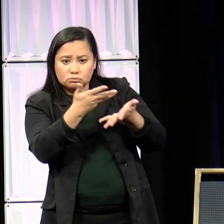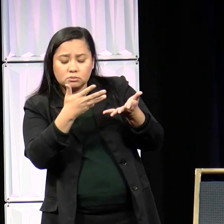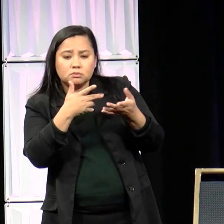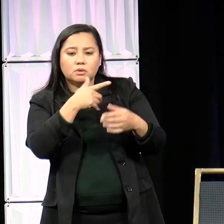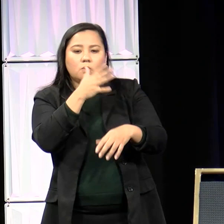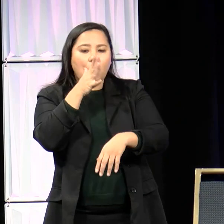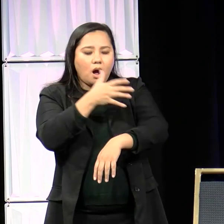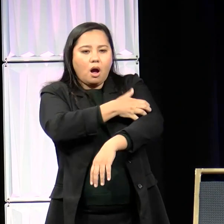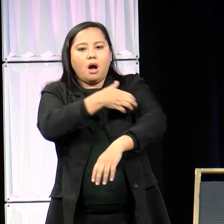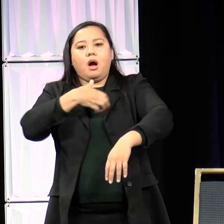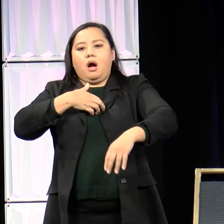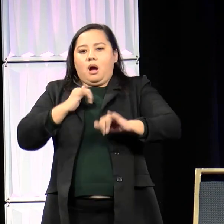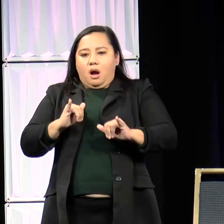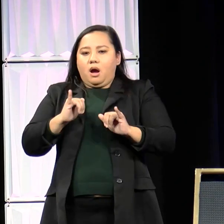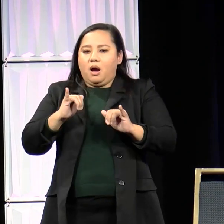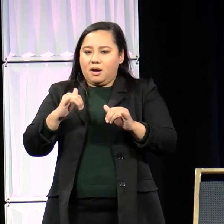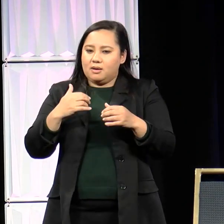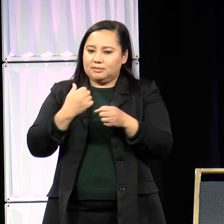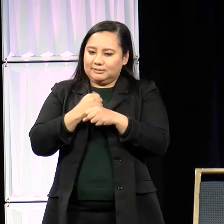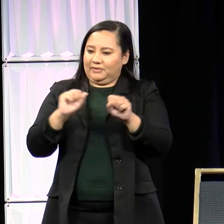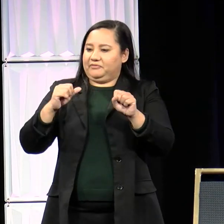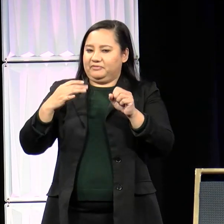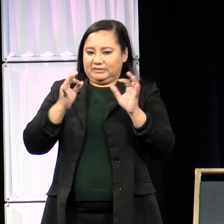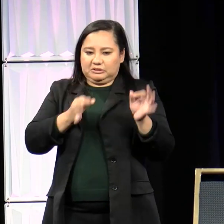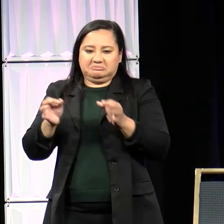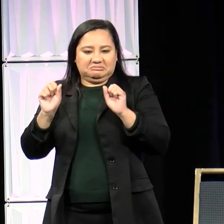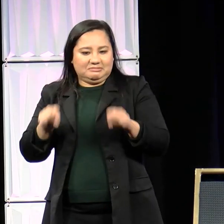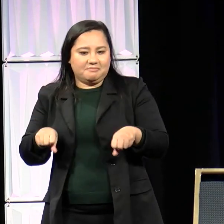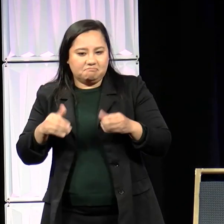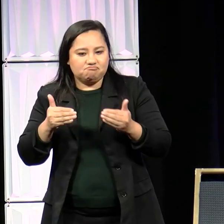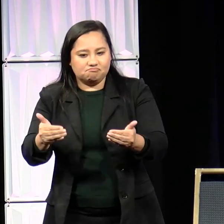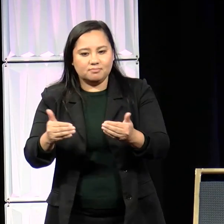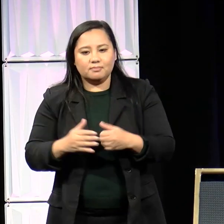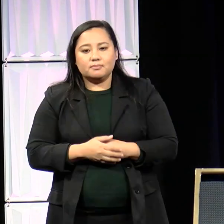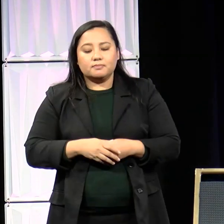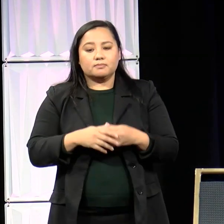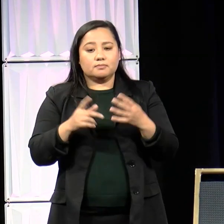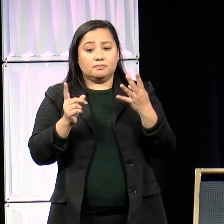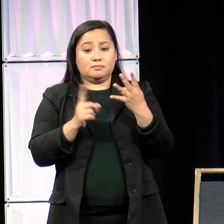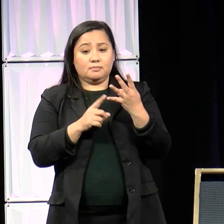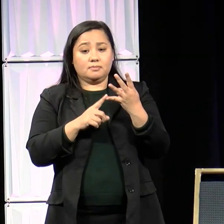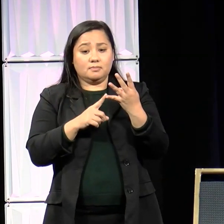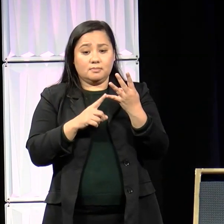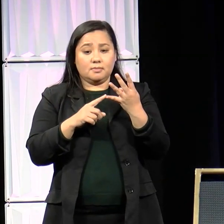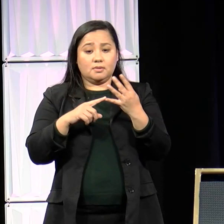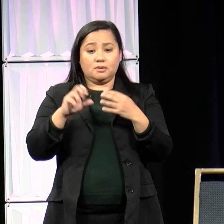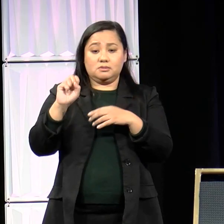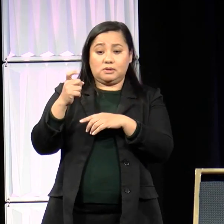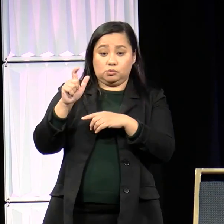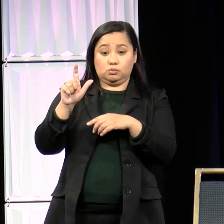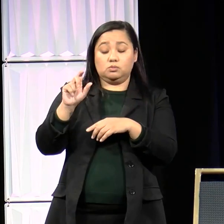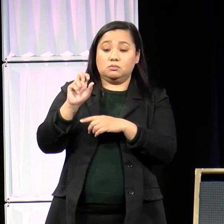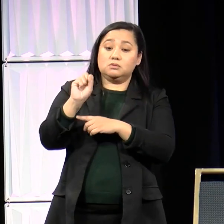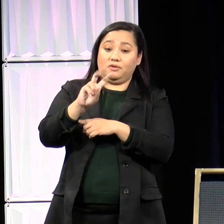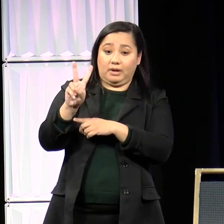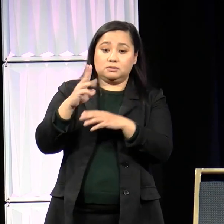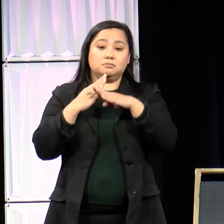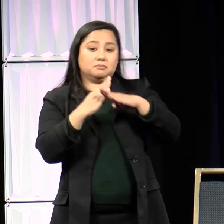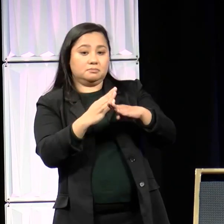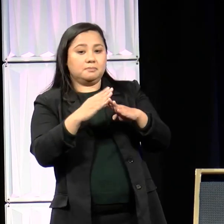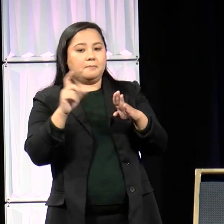safe choices. Four, sexual violence prevention work has to center youth decriminalization. Youth